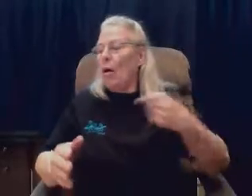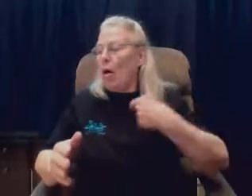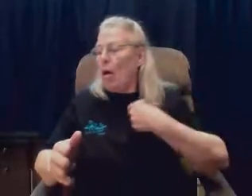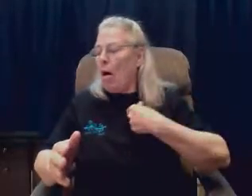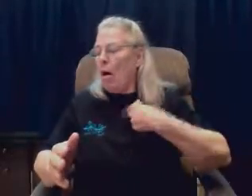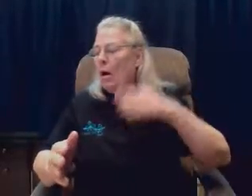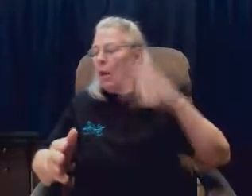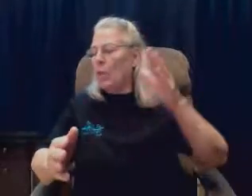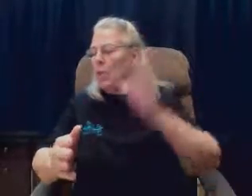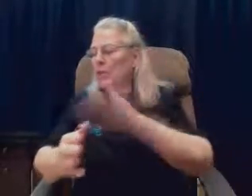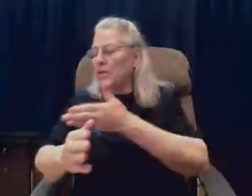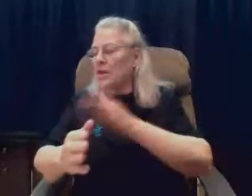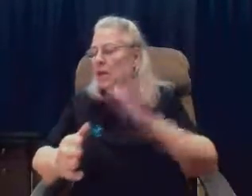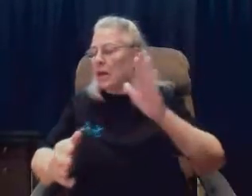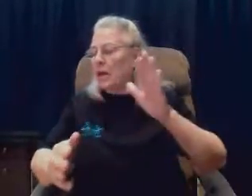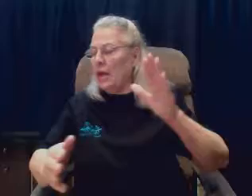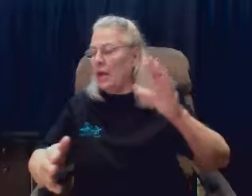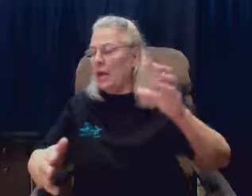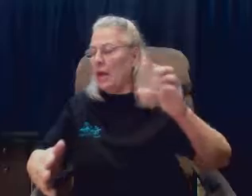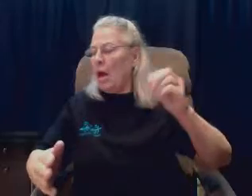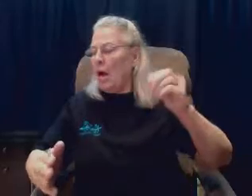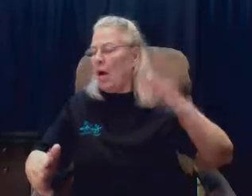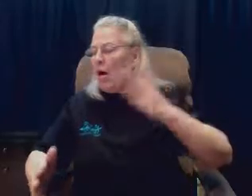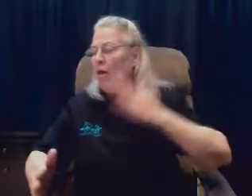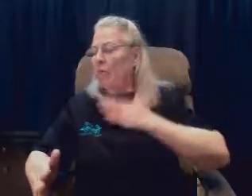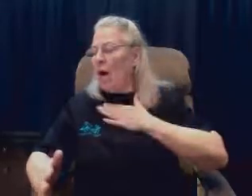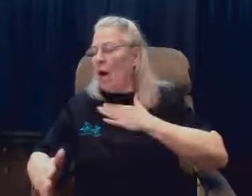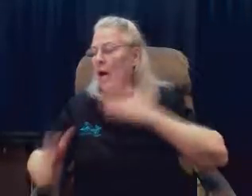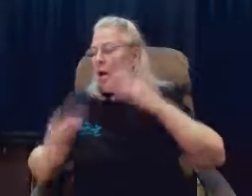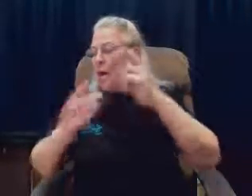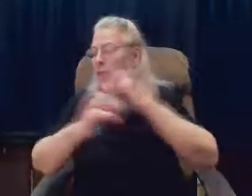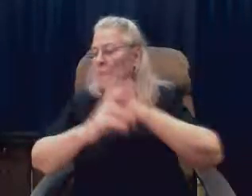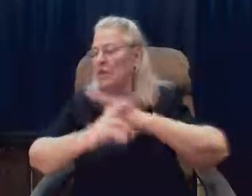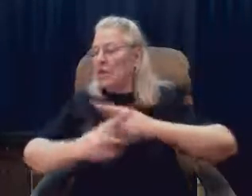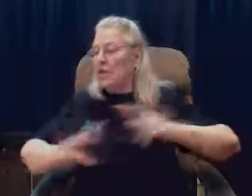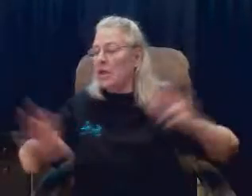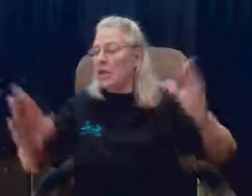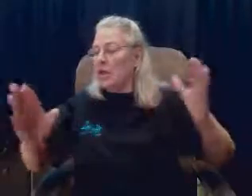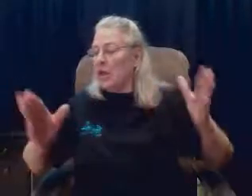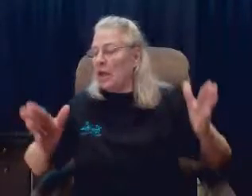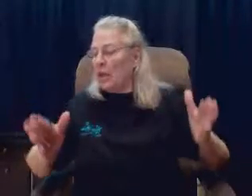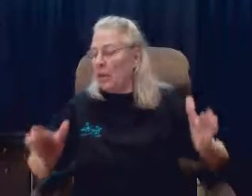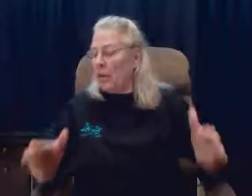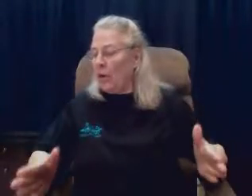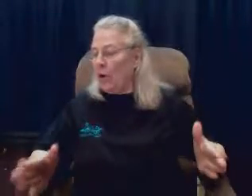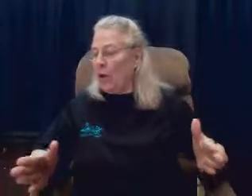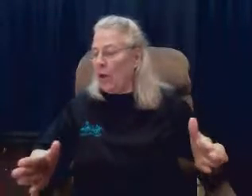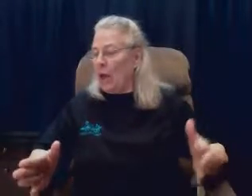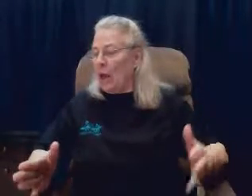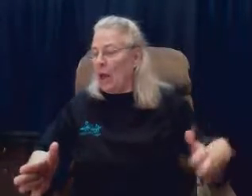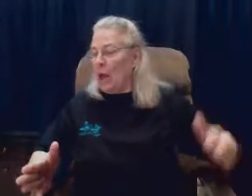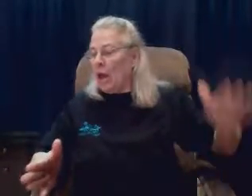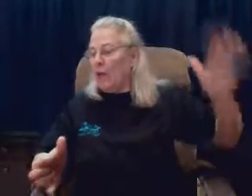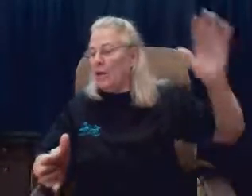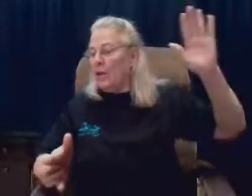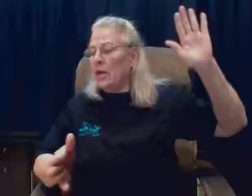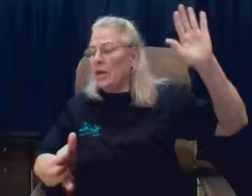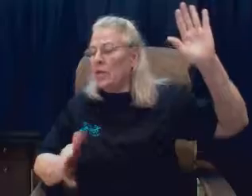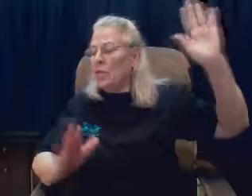I will sing of my Redeemer And his